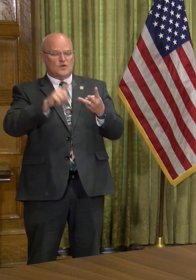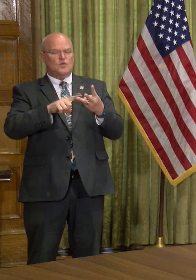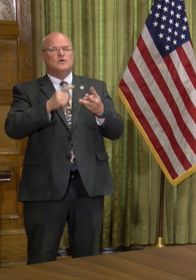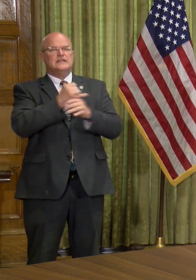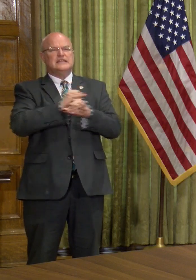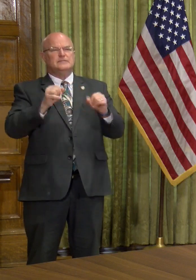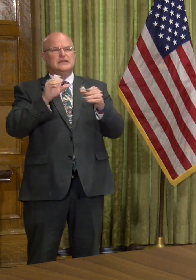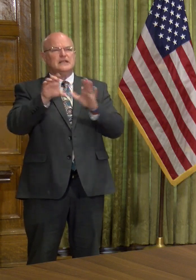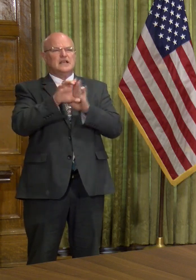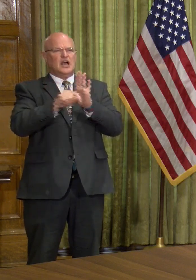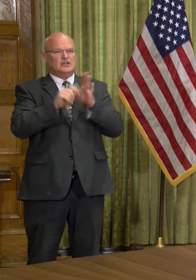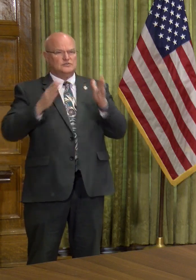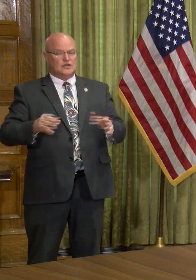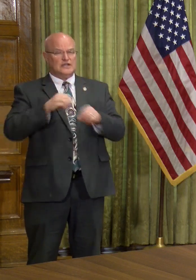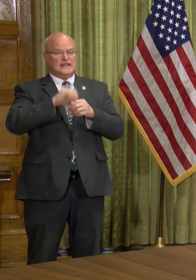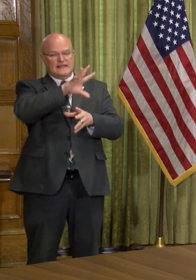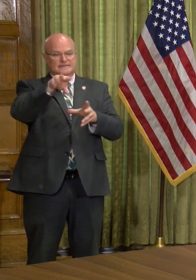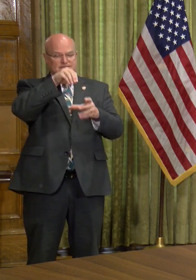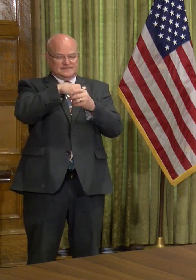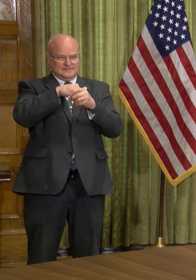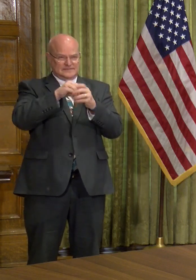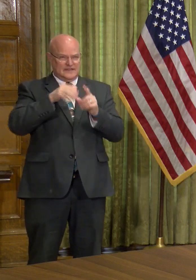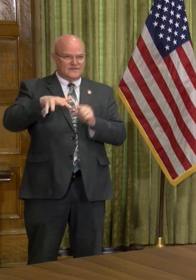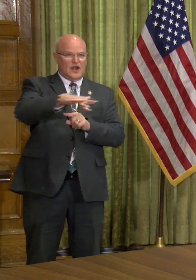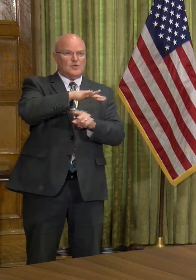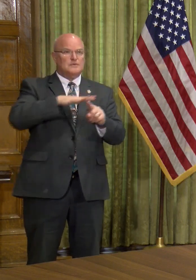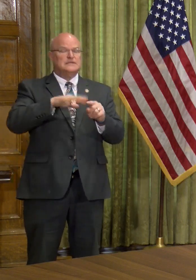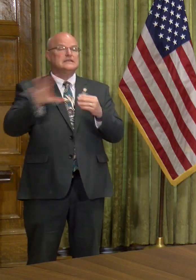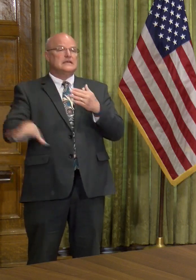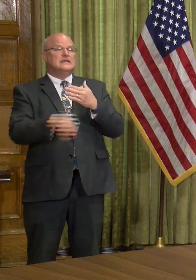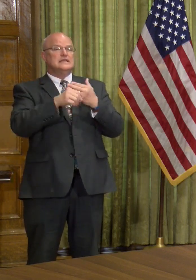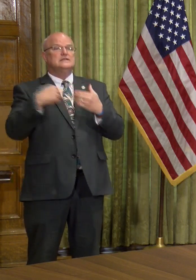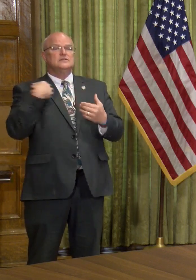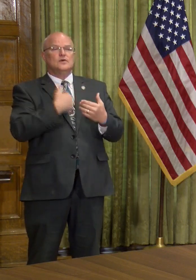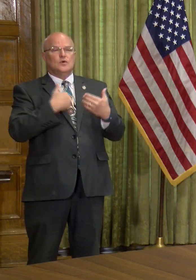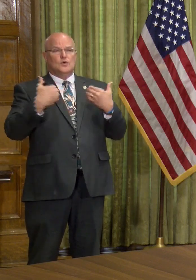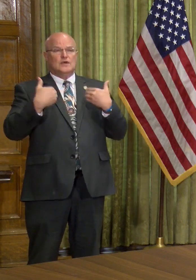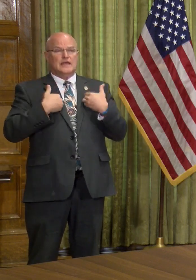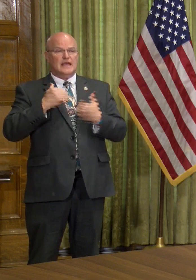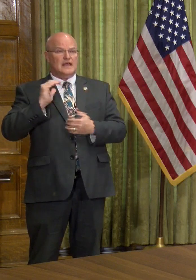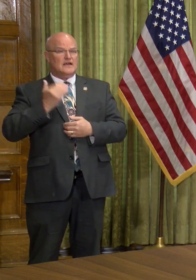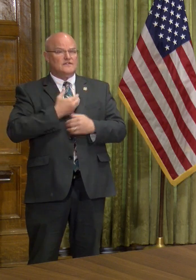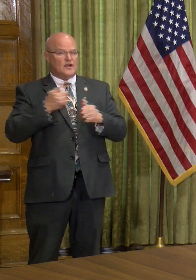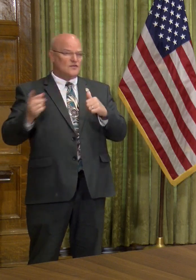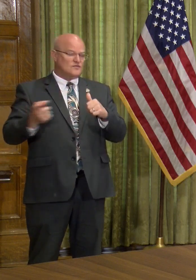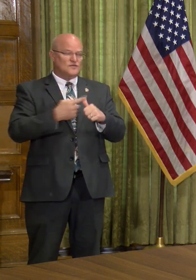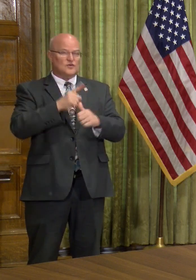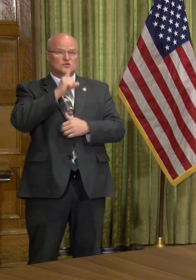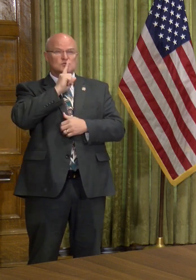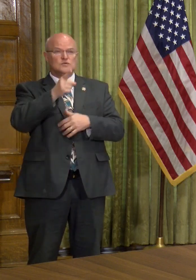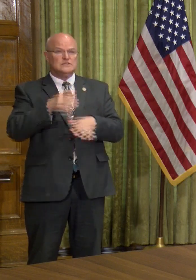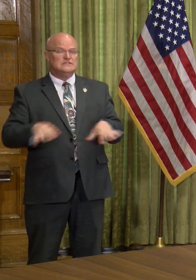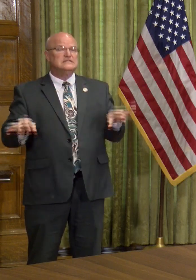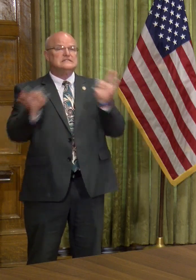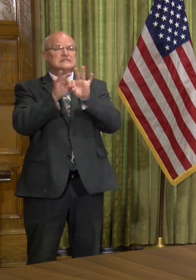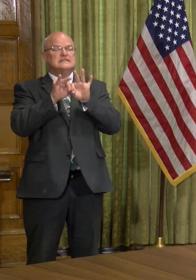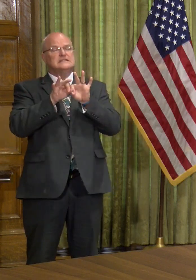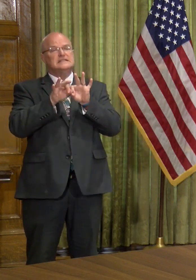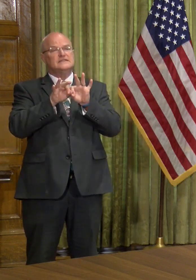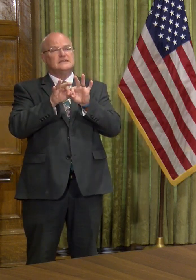all within that confined environment. In addition, we have our first real significant